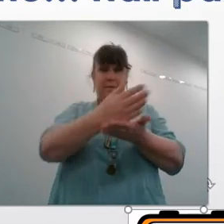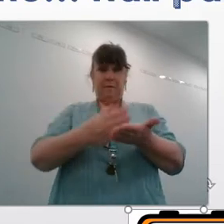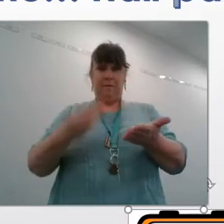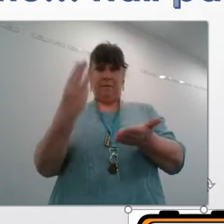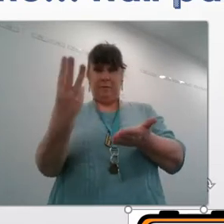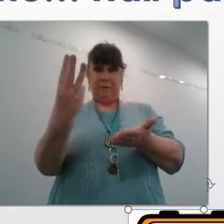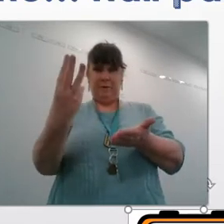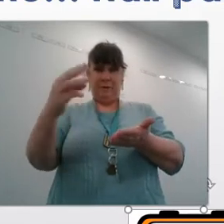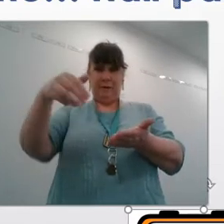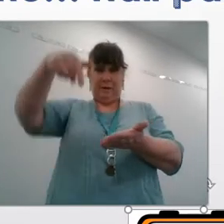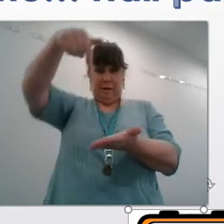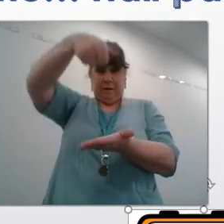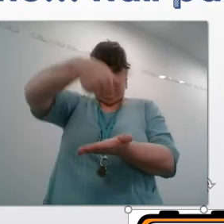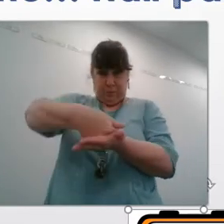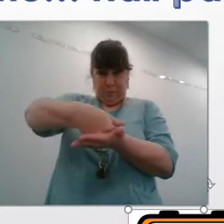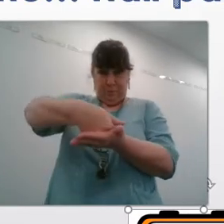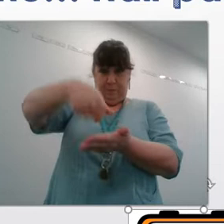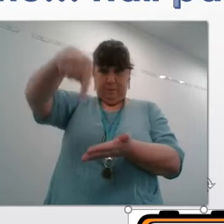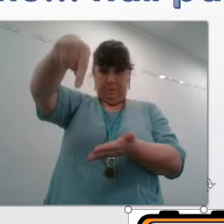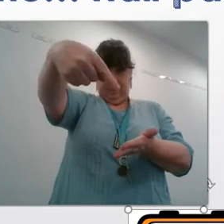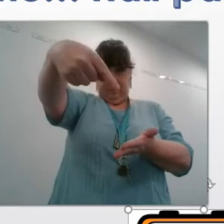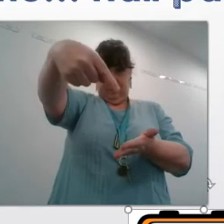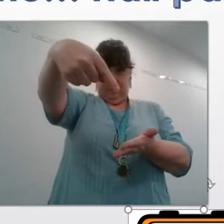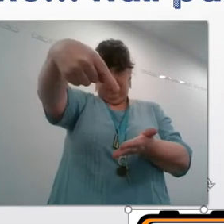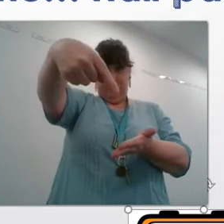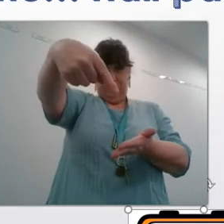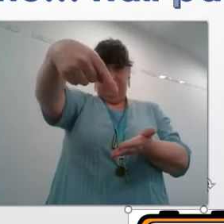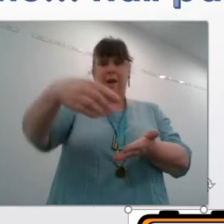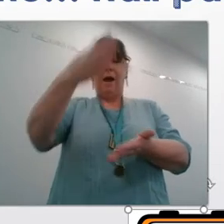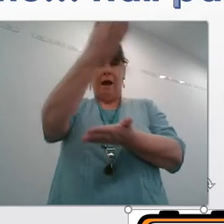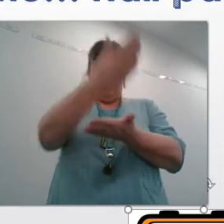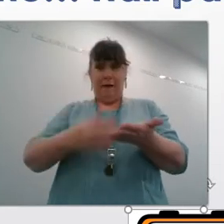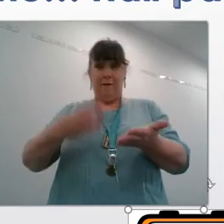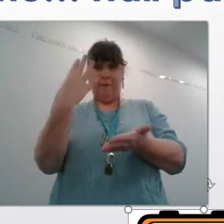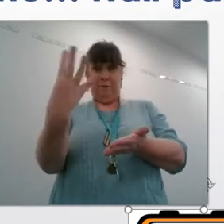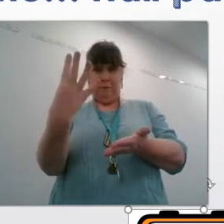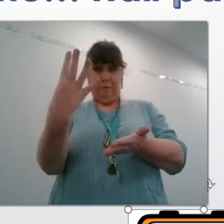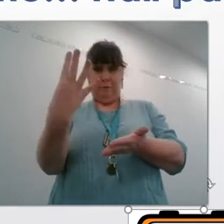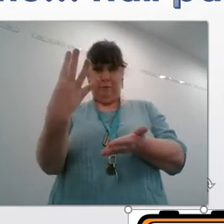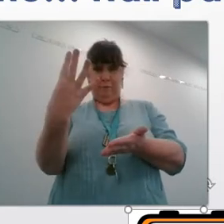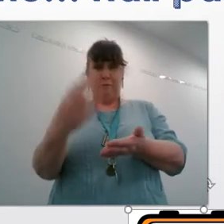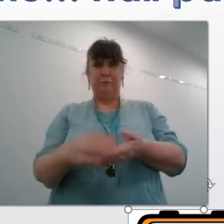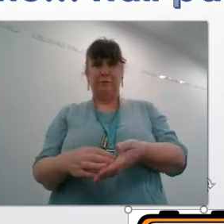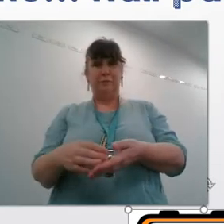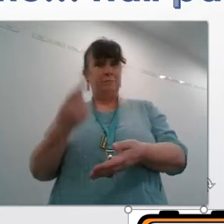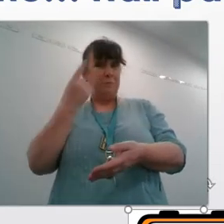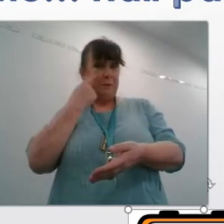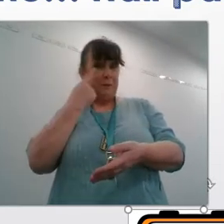half three and at the bottom half four